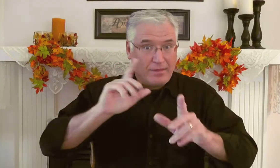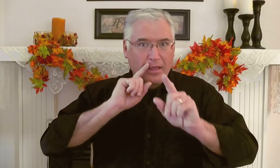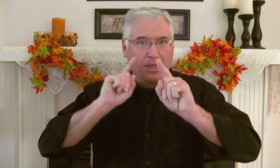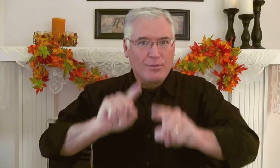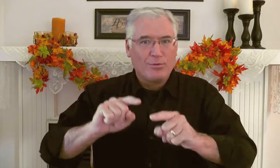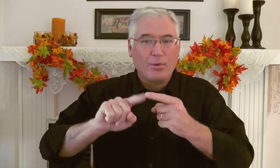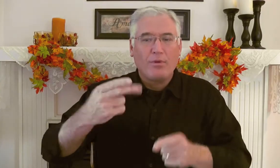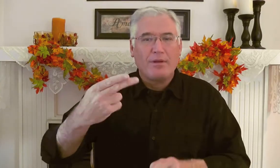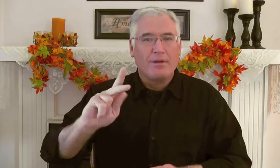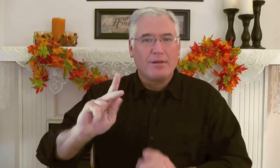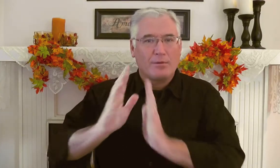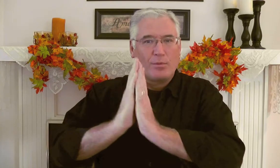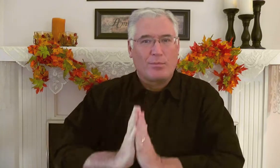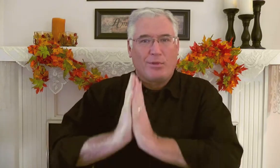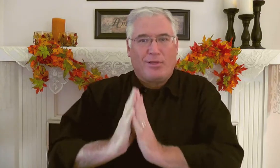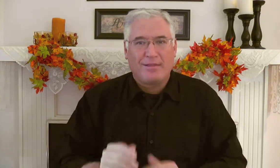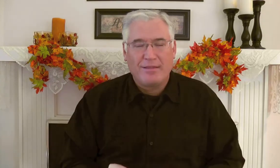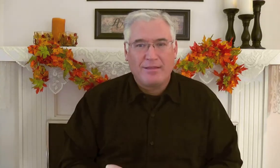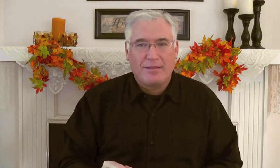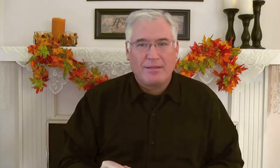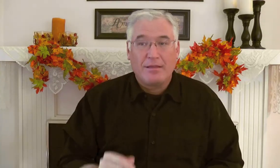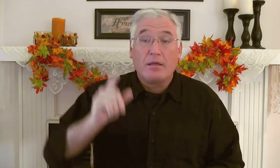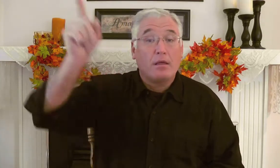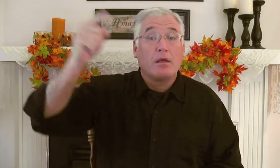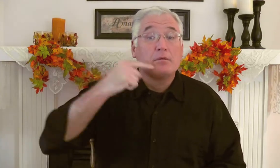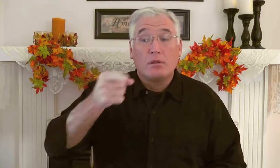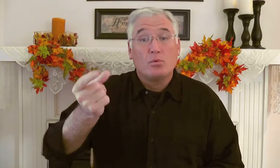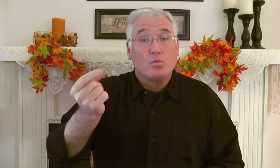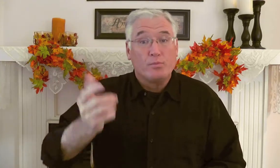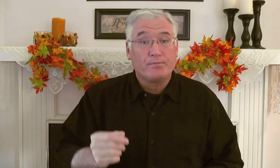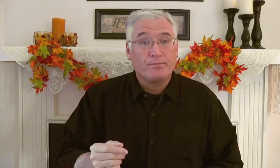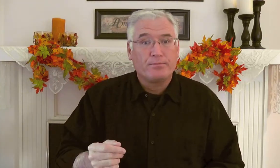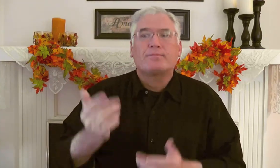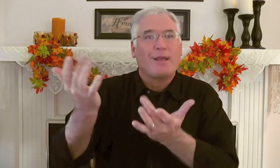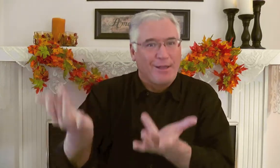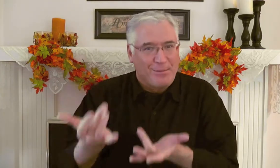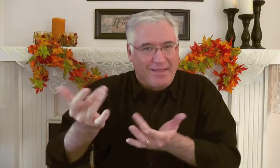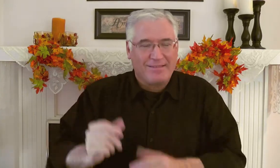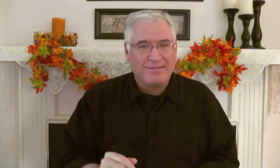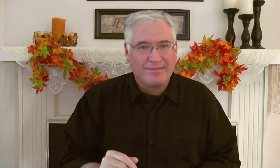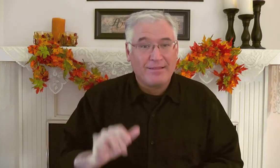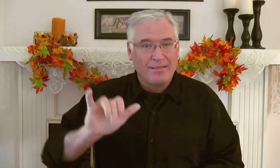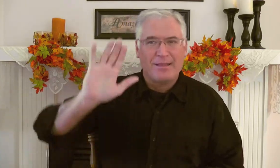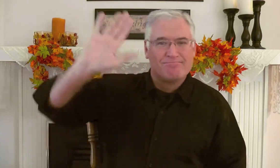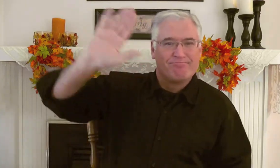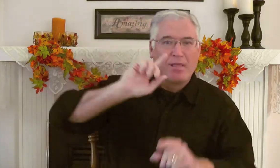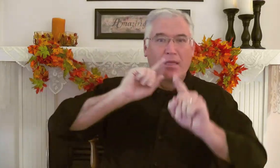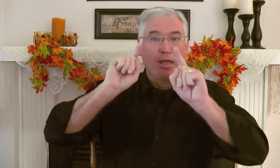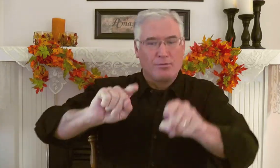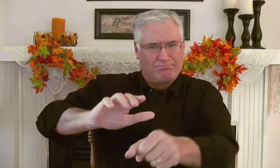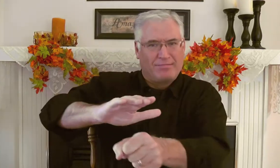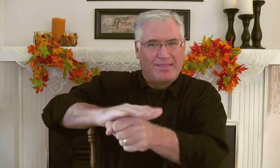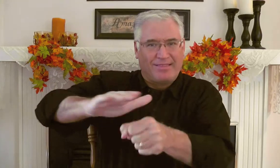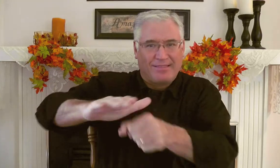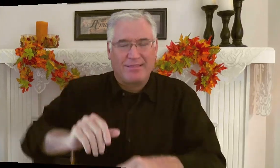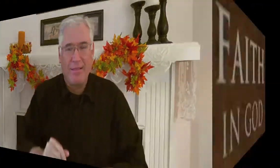God has answered Habakkuk's prayer. What did he say? He said for him to wait. And his answer is sufficient.